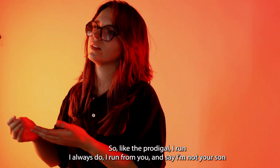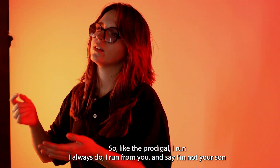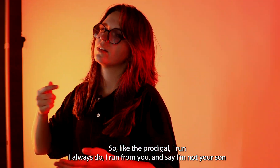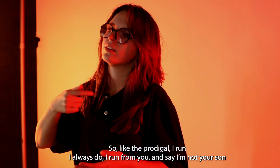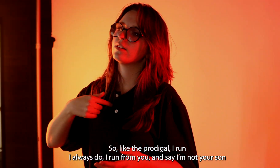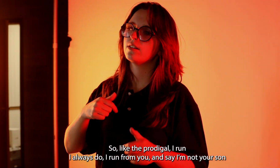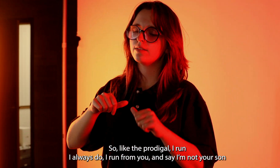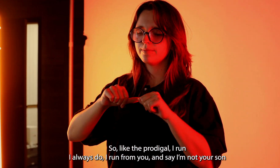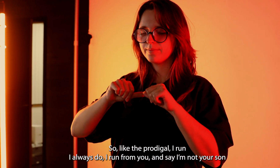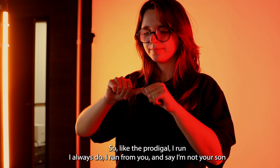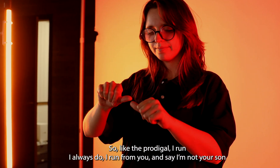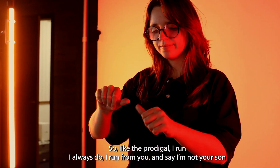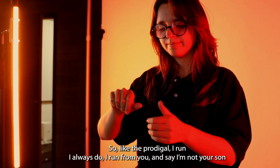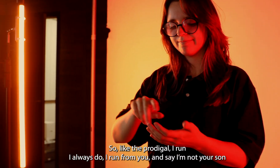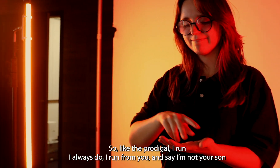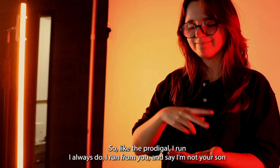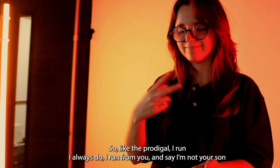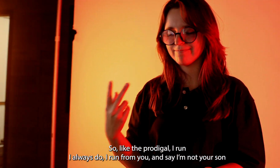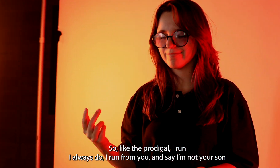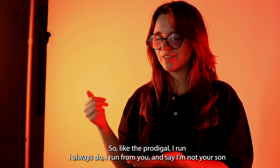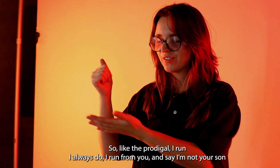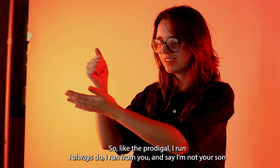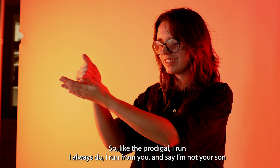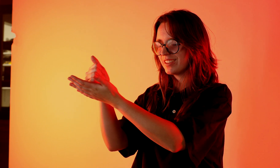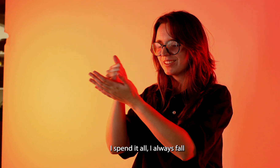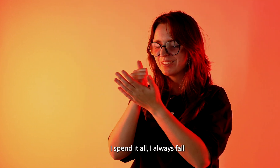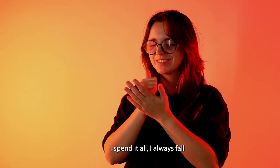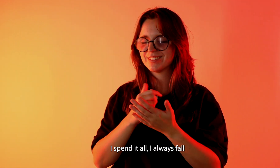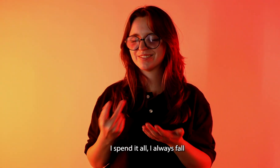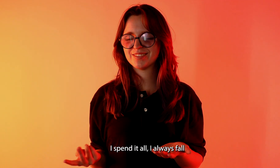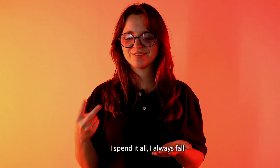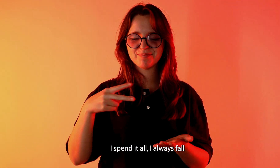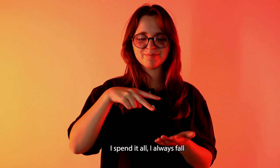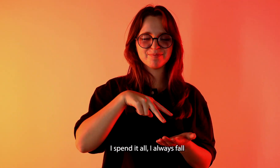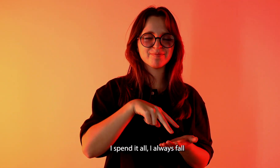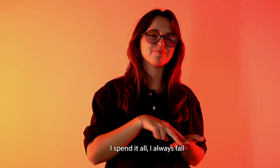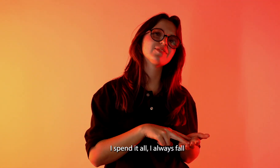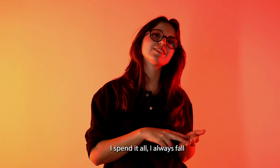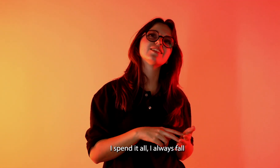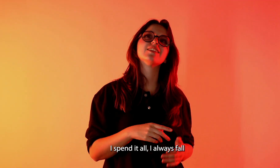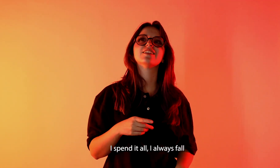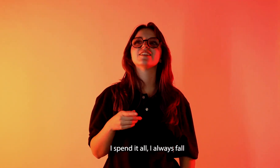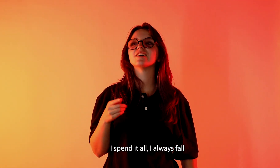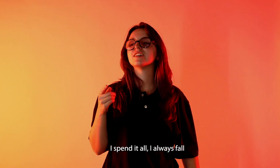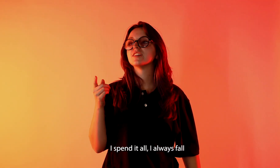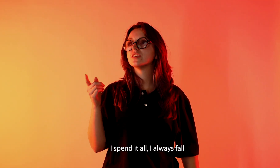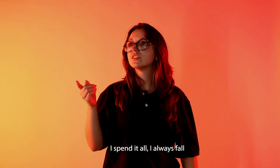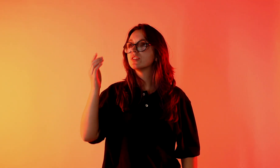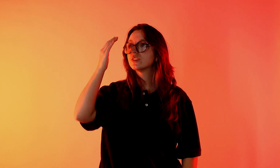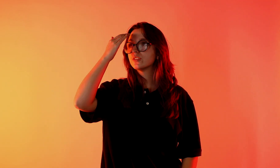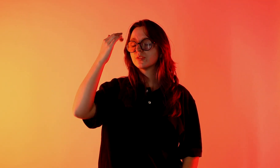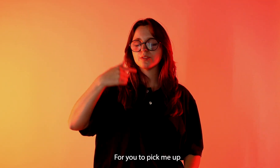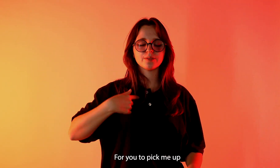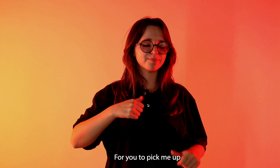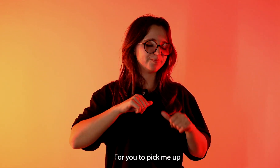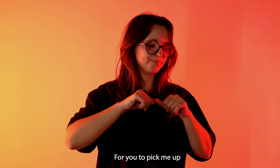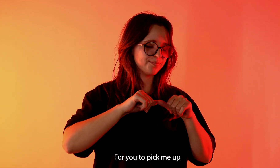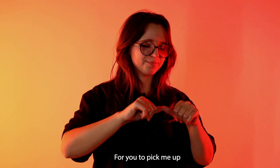I'm not your son. I spend it all, I always fall for you to pick